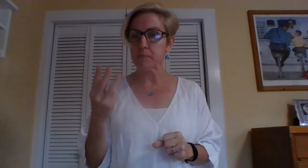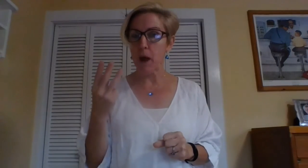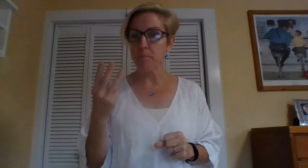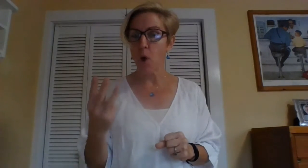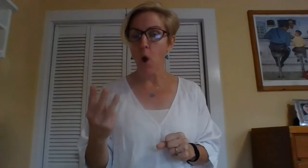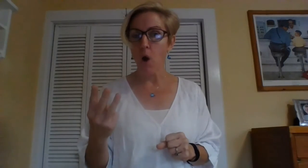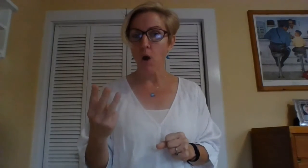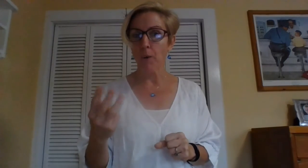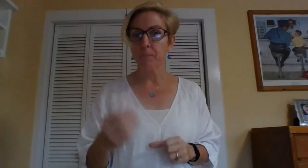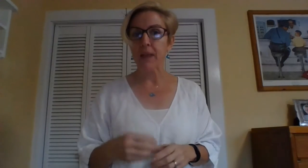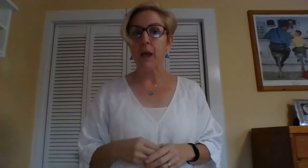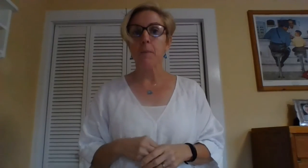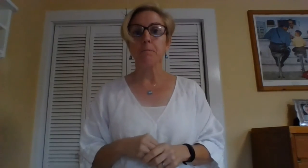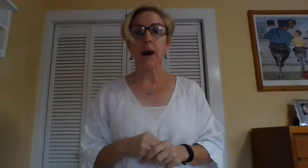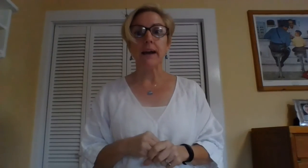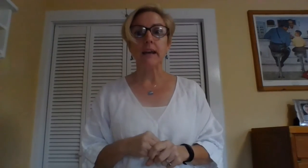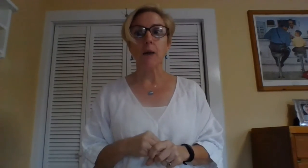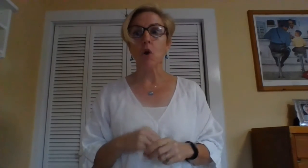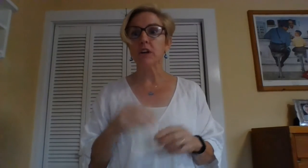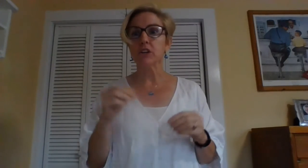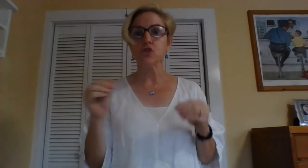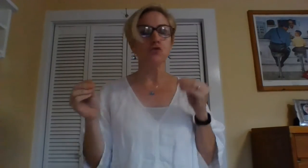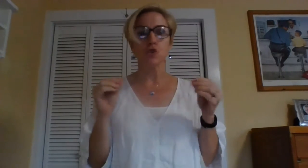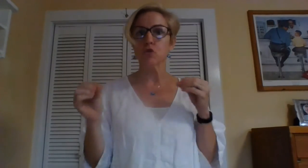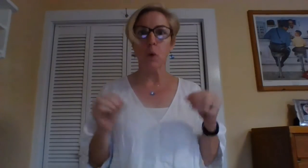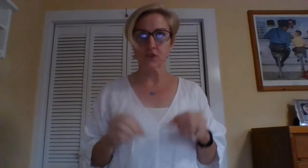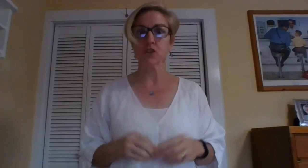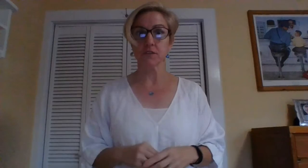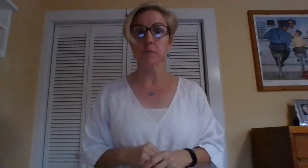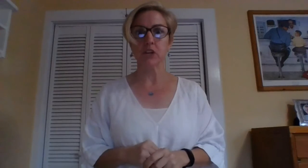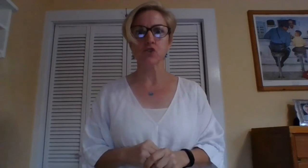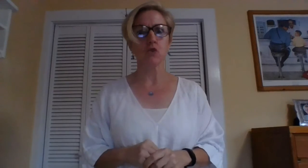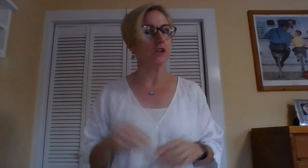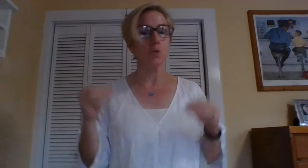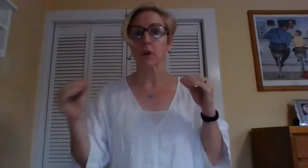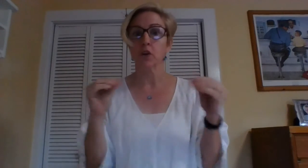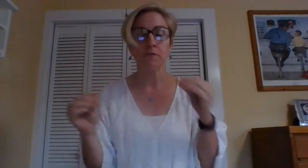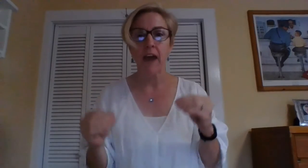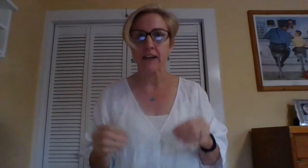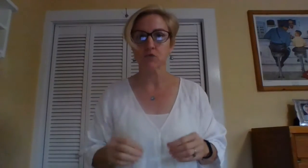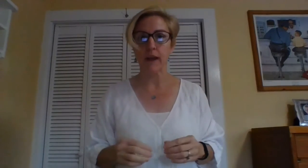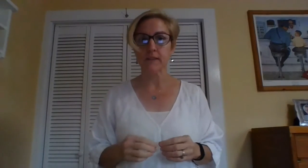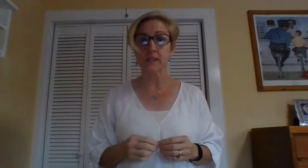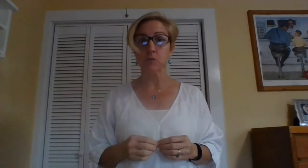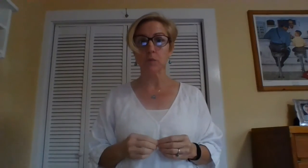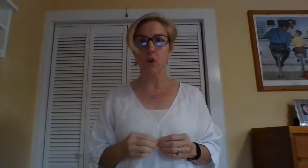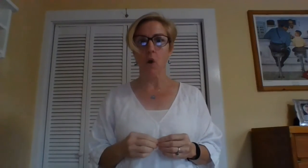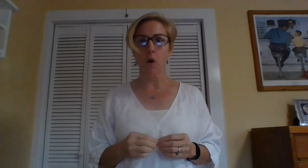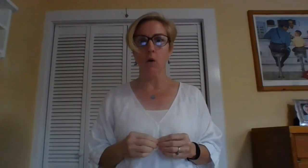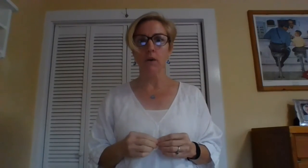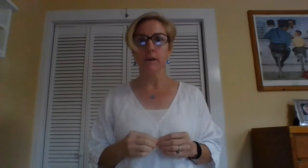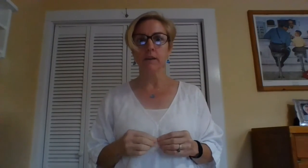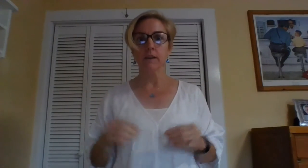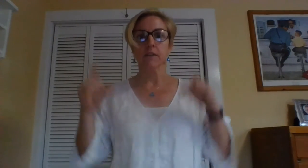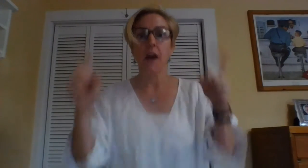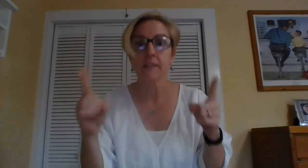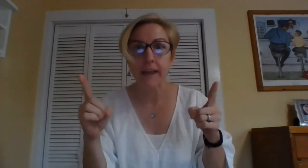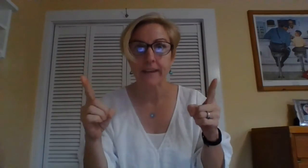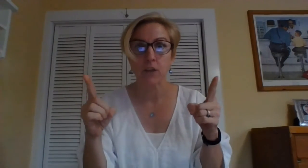about Paul, but I'm only going to do two questions from each story, so we're going to go fast, right? This is what we call the lightning